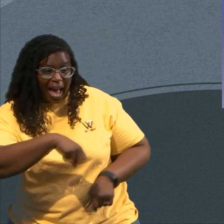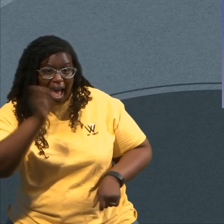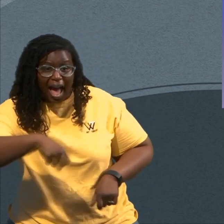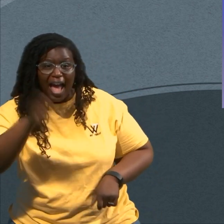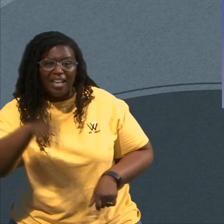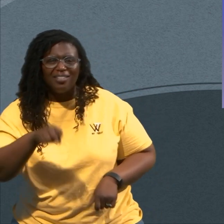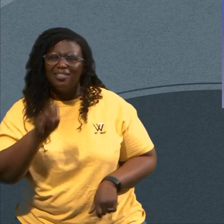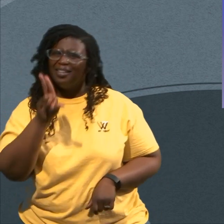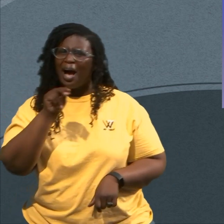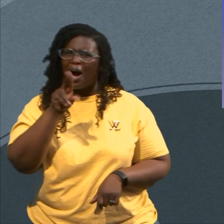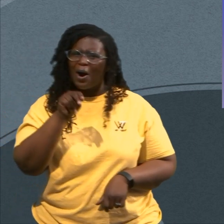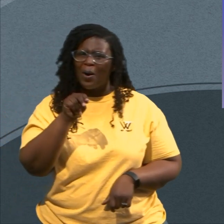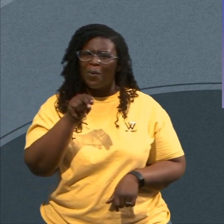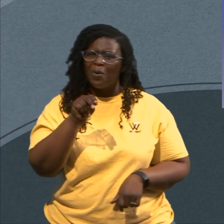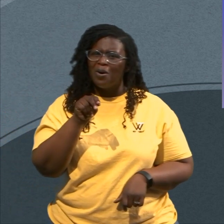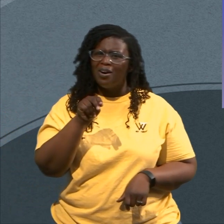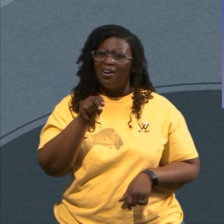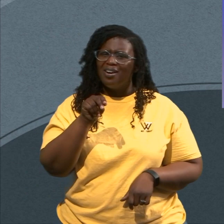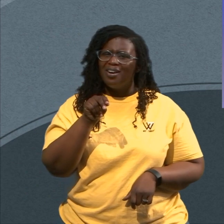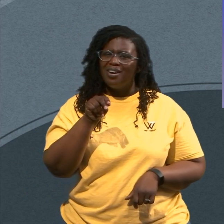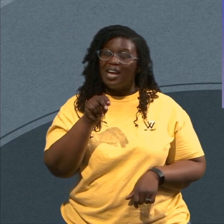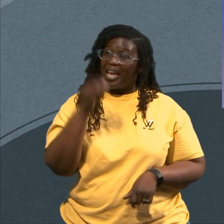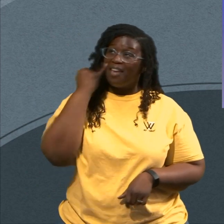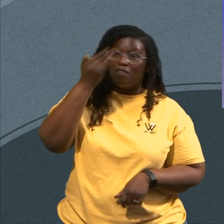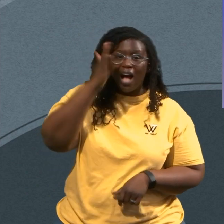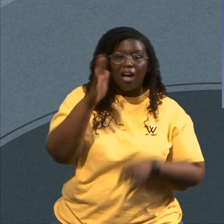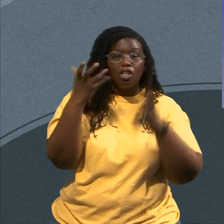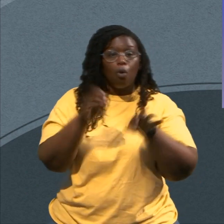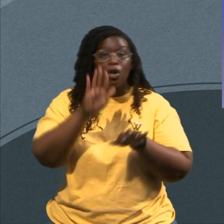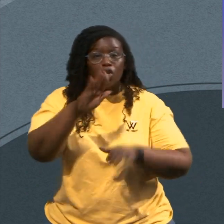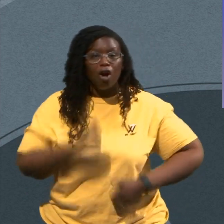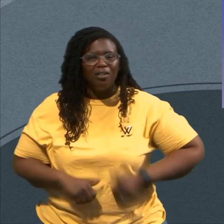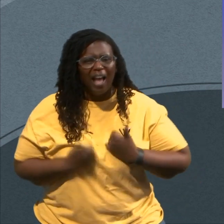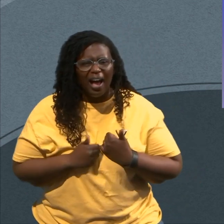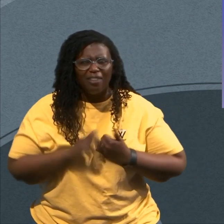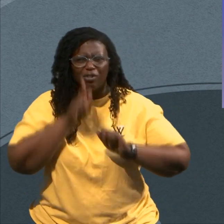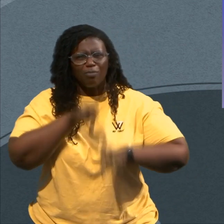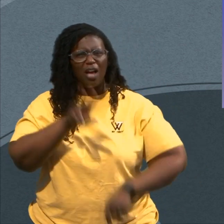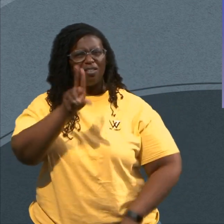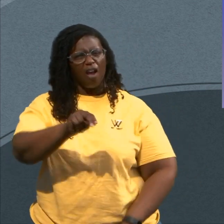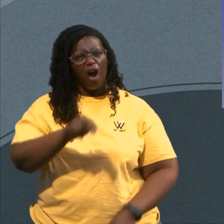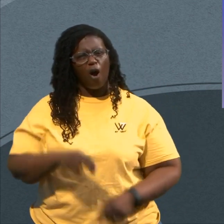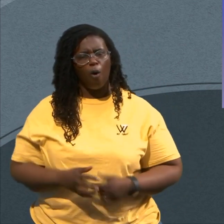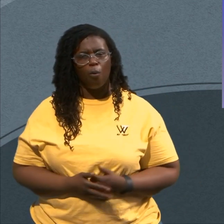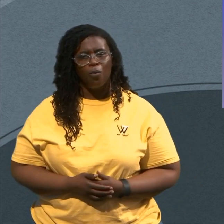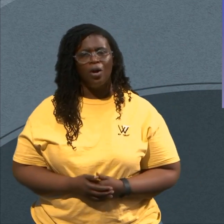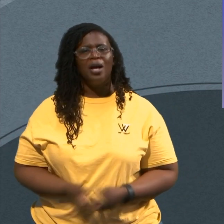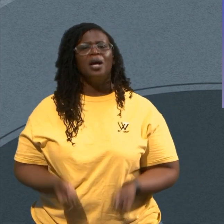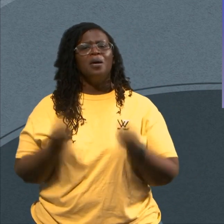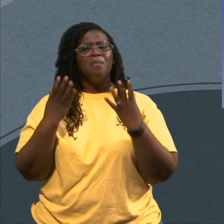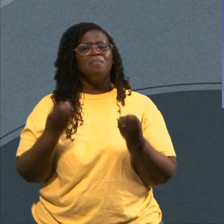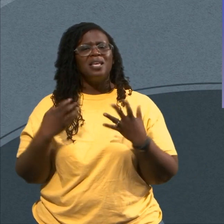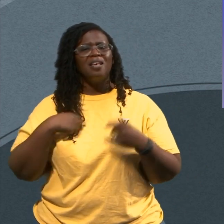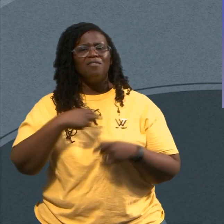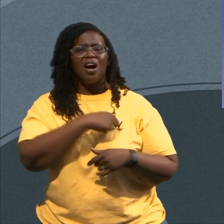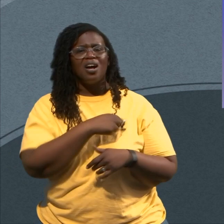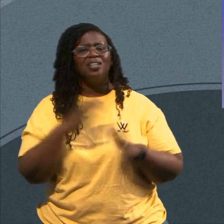Reorder Some Stuff Can I Tell You What Too Many Of Us Have Exalted Our